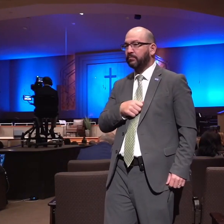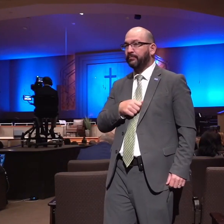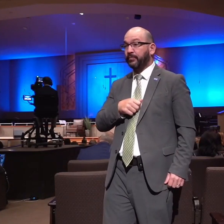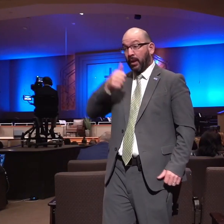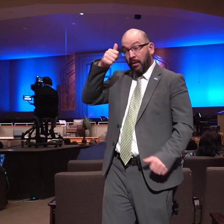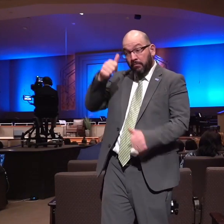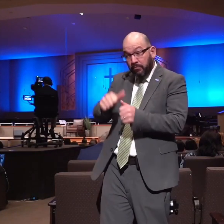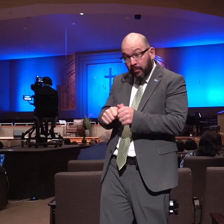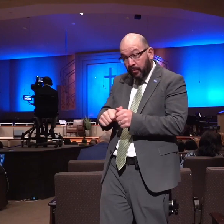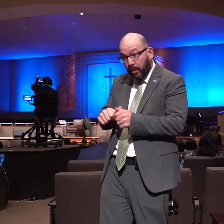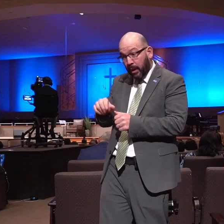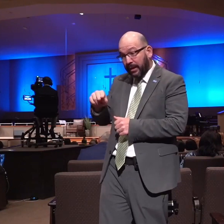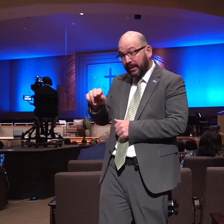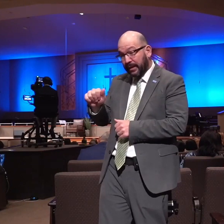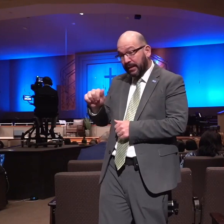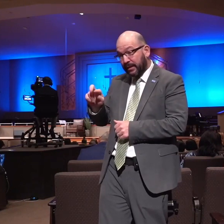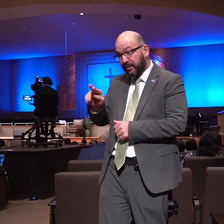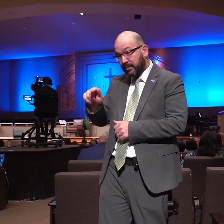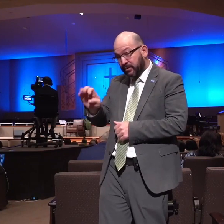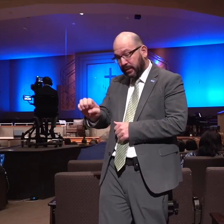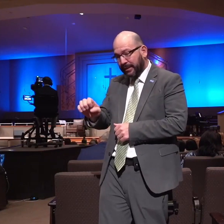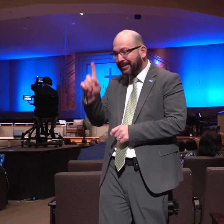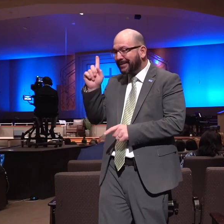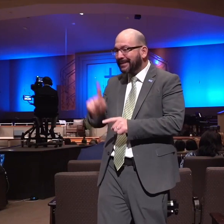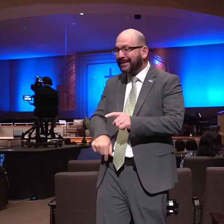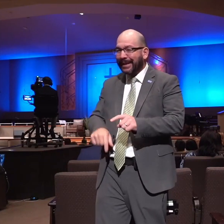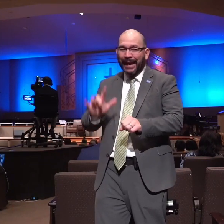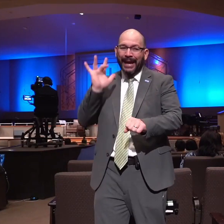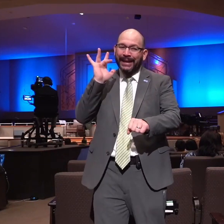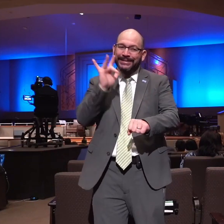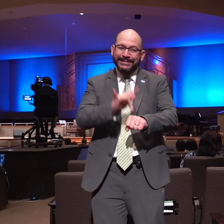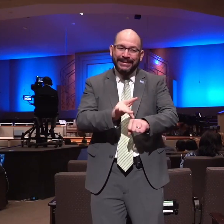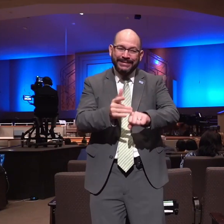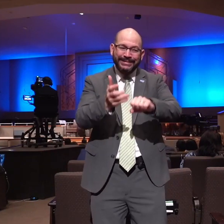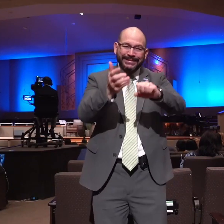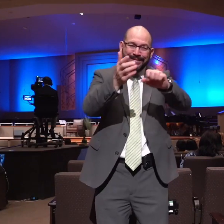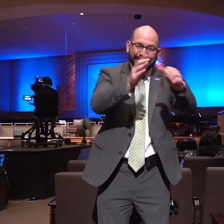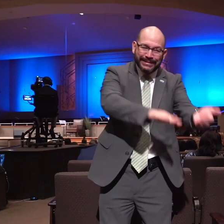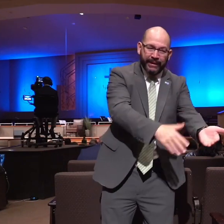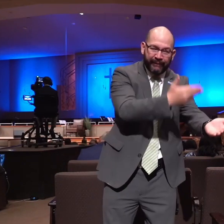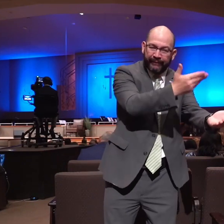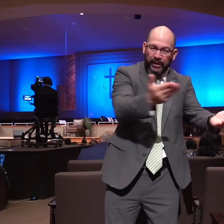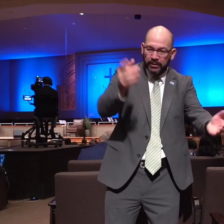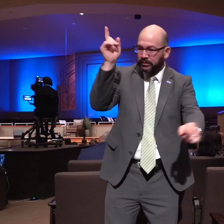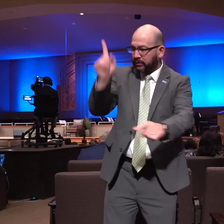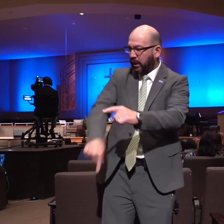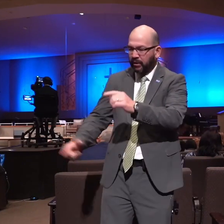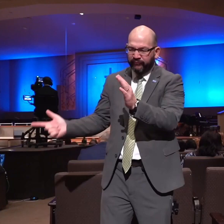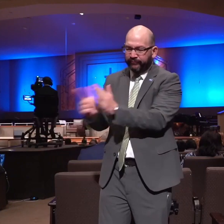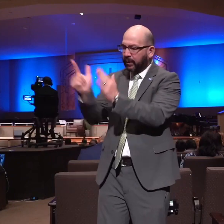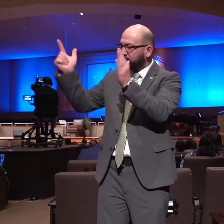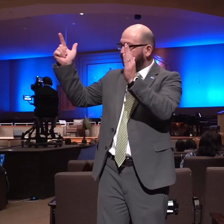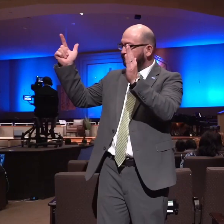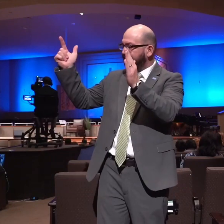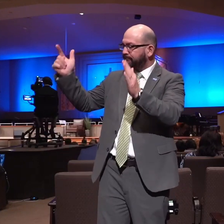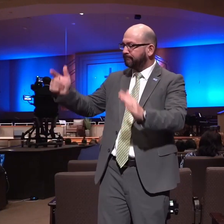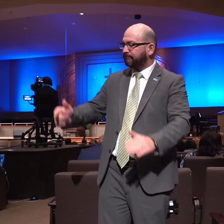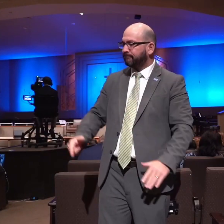vow and number six touched no dead thing distorted